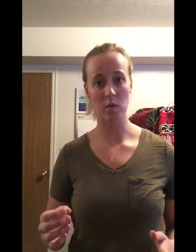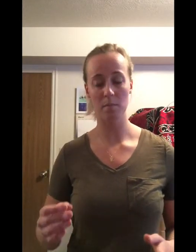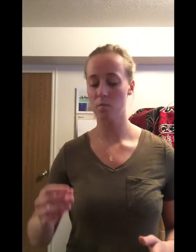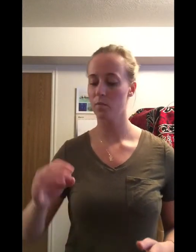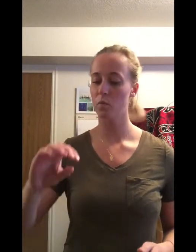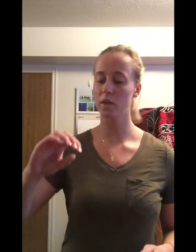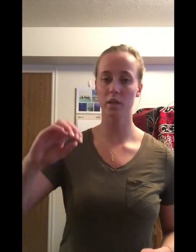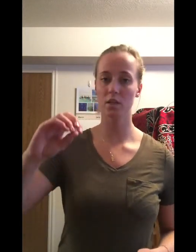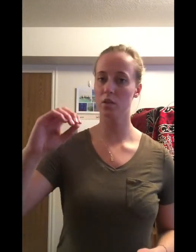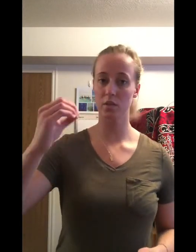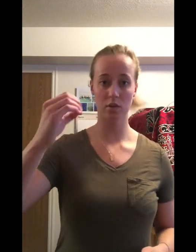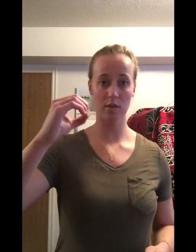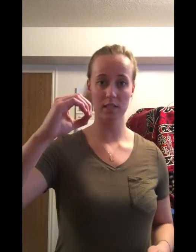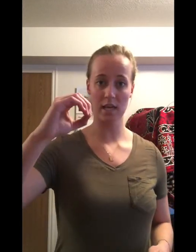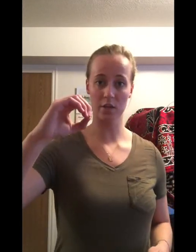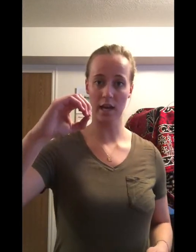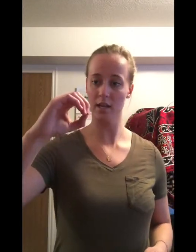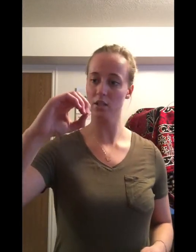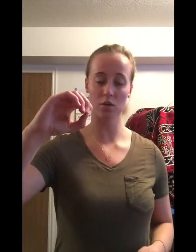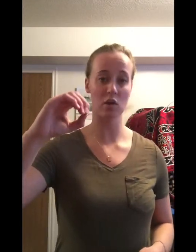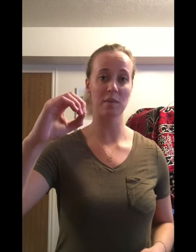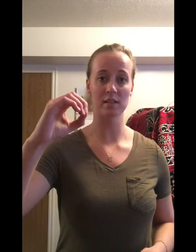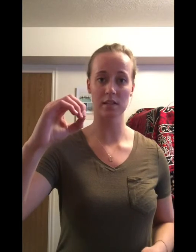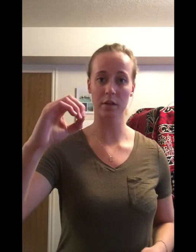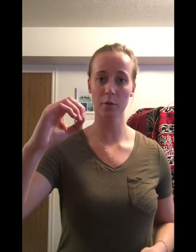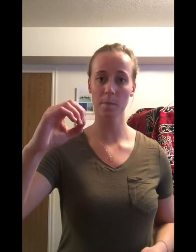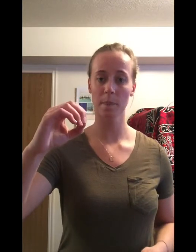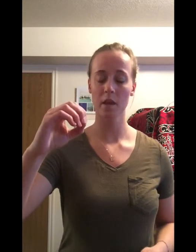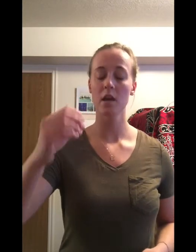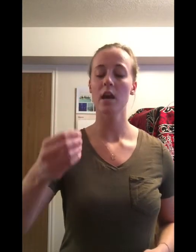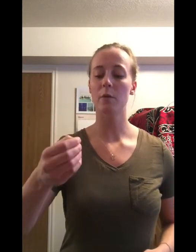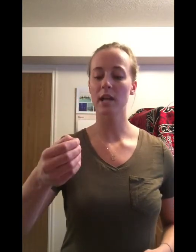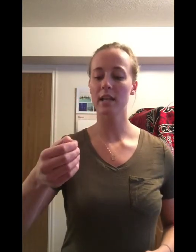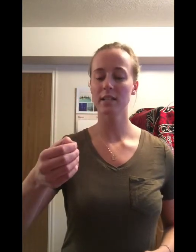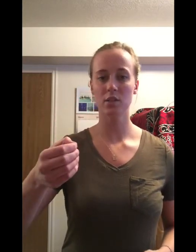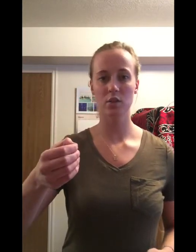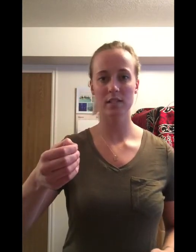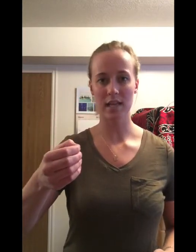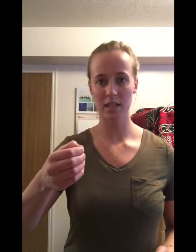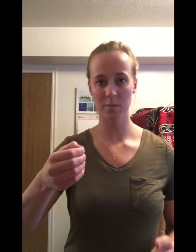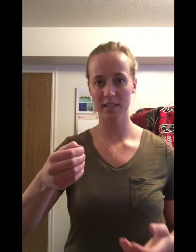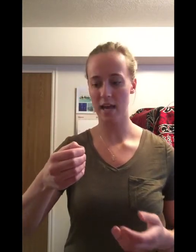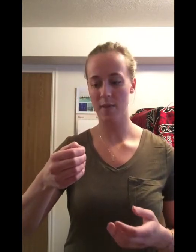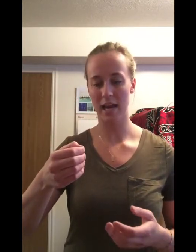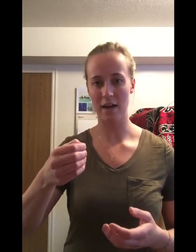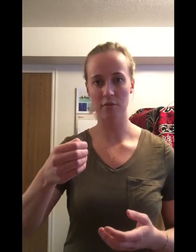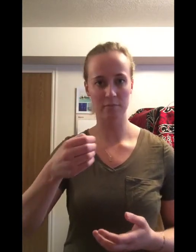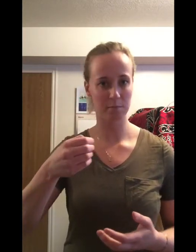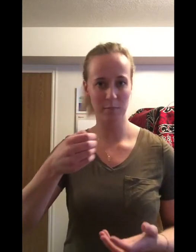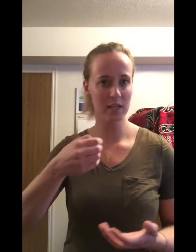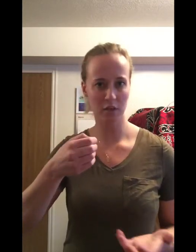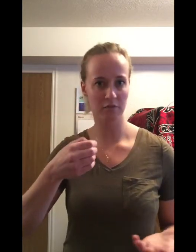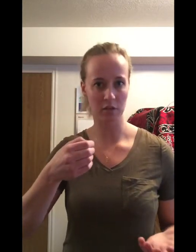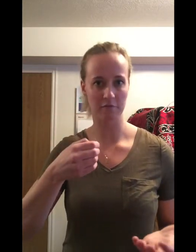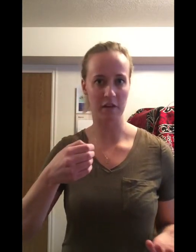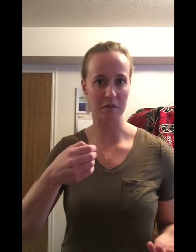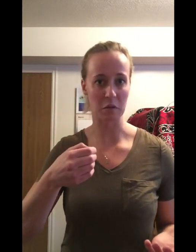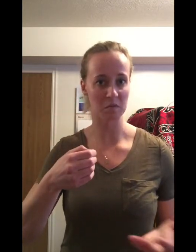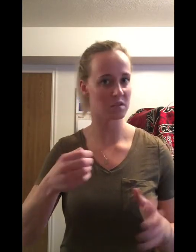one, what you're going to do is you're going to take your hand and you're going to make a zero. And what I like to do is I like to pretend that I have a beaker full of pheromones.